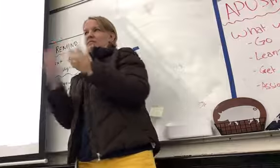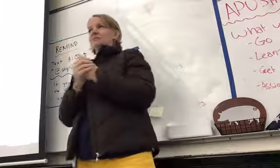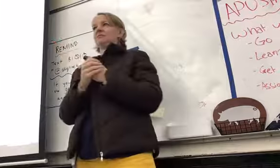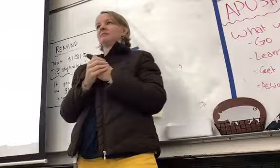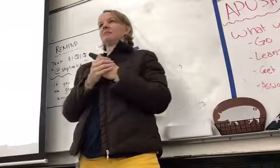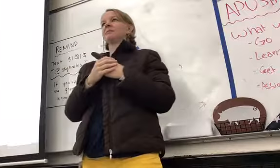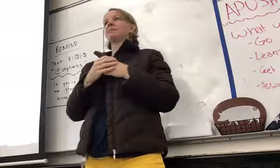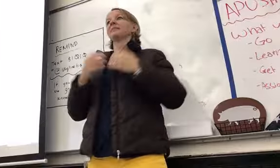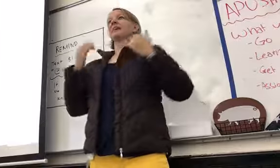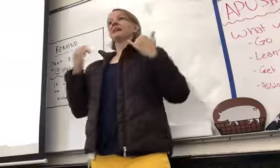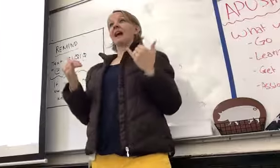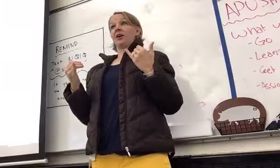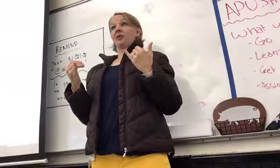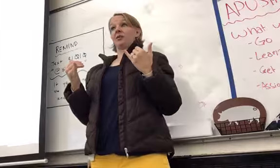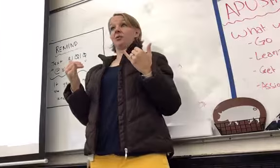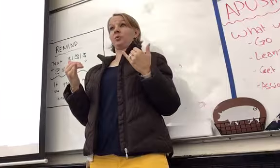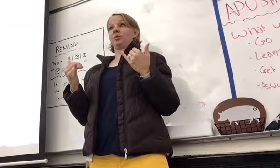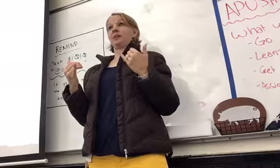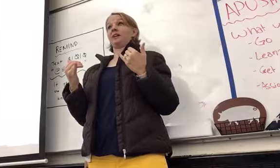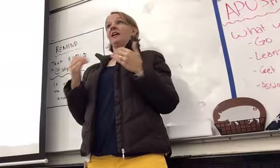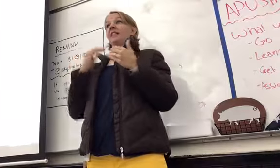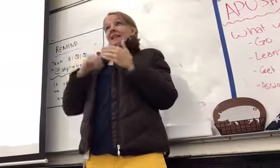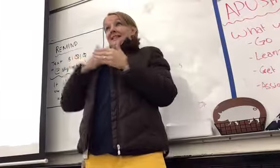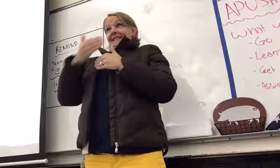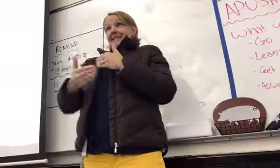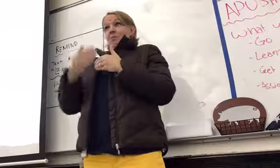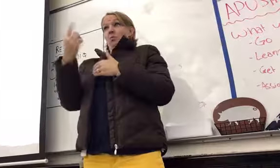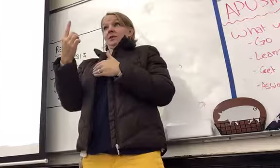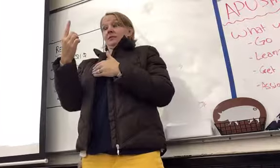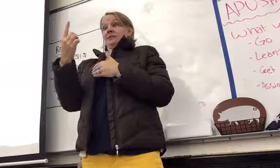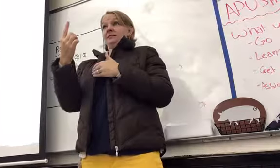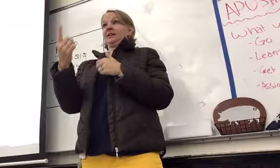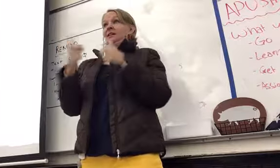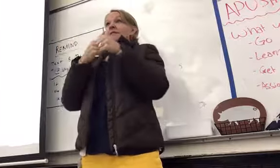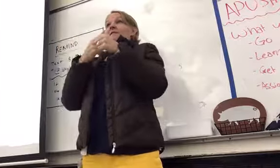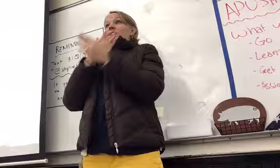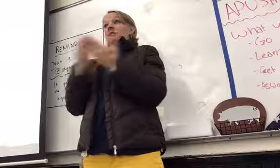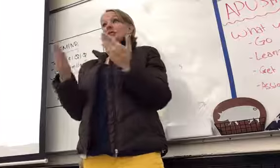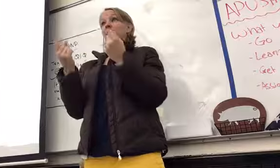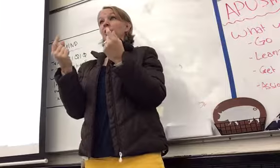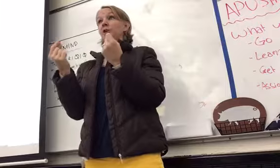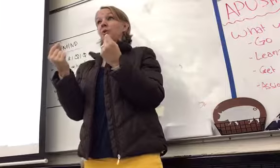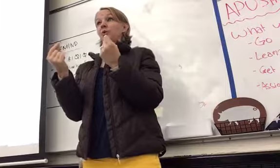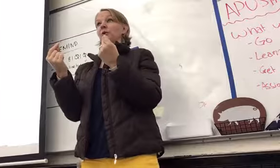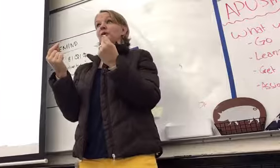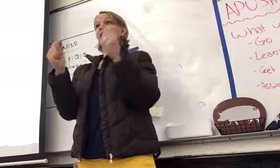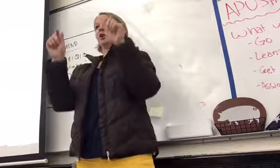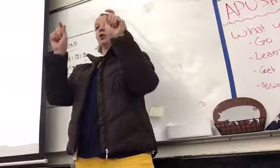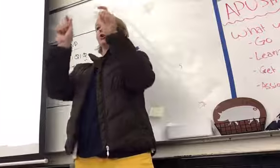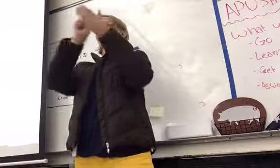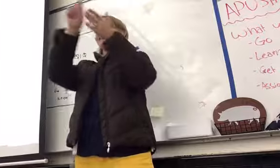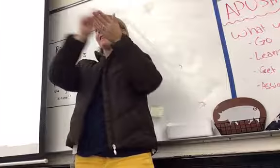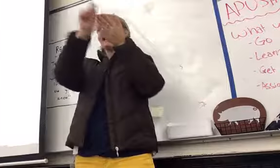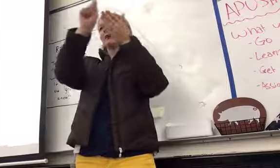Now, from this point, this is step number one. The first thing that you do is you fill out this chart. Okay?